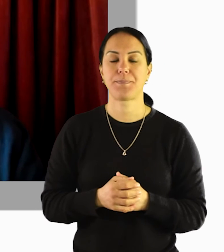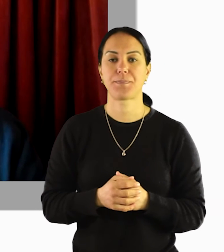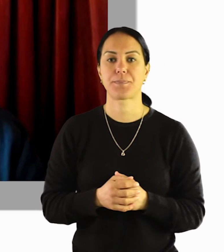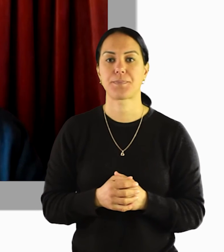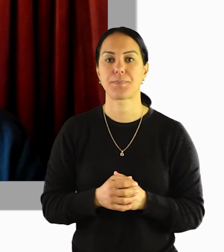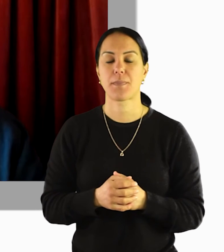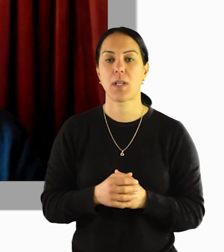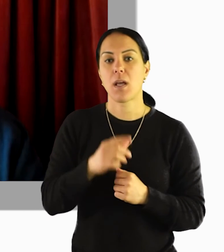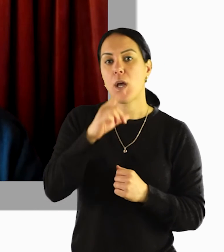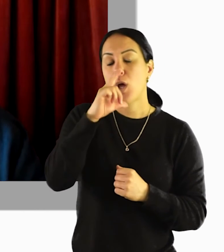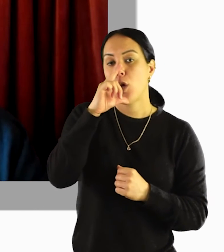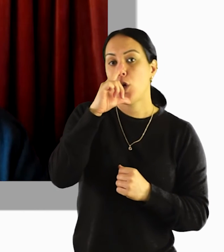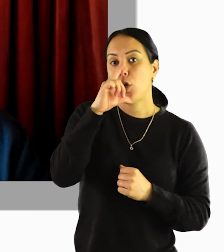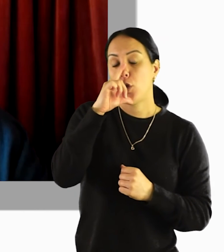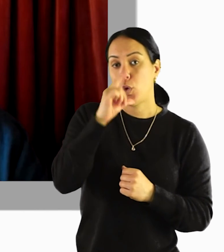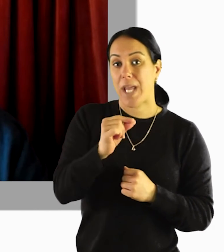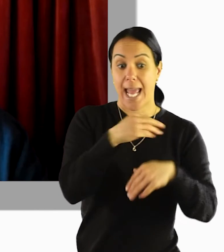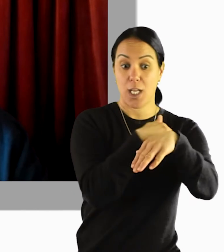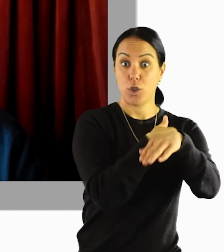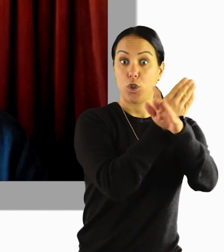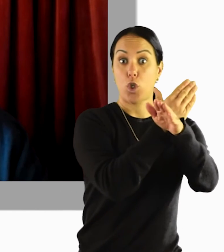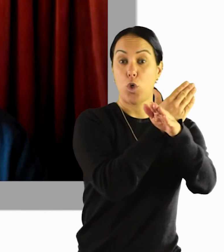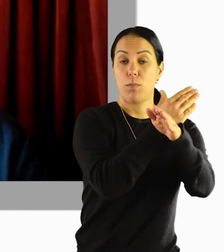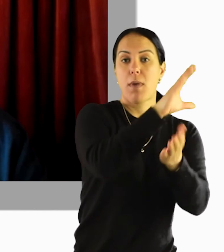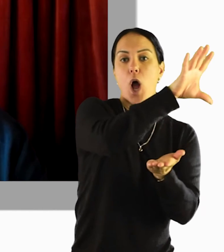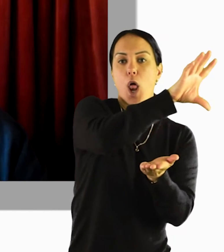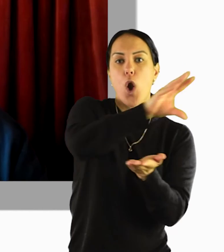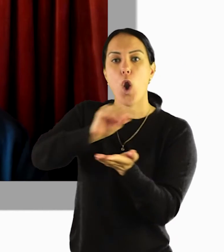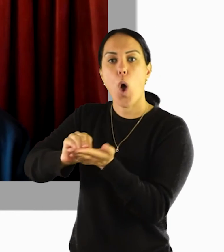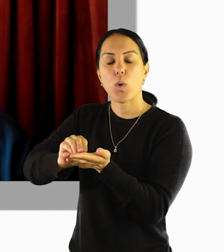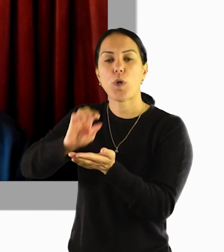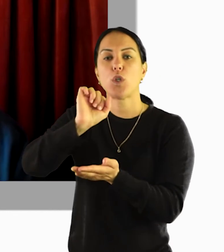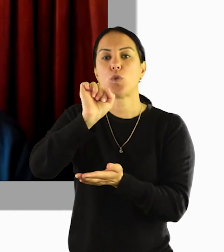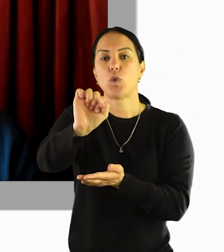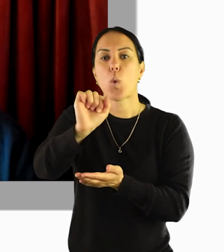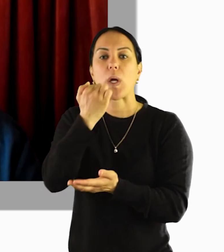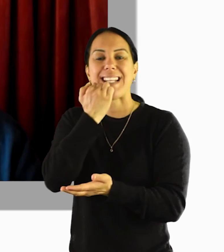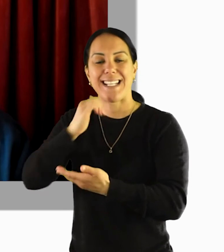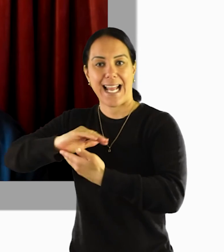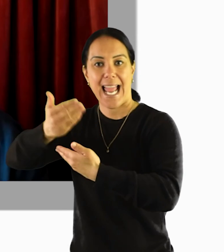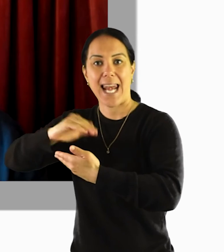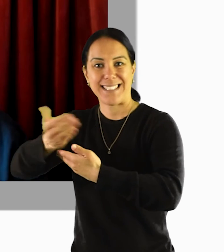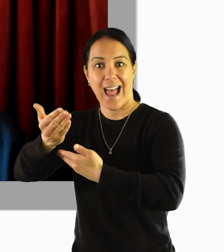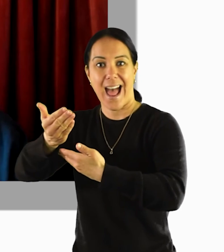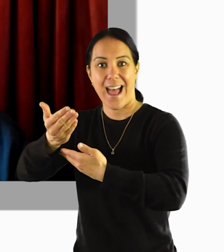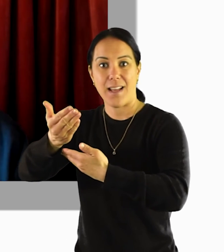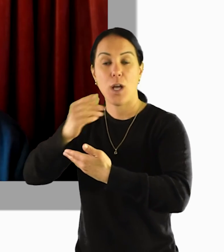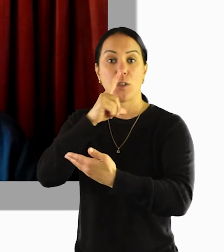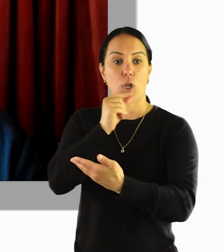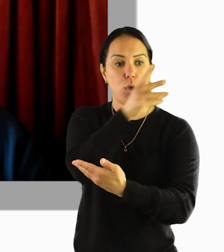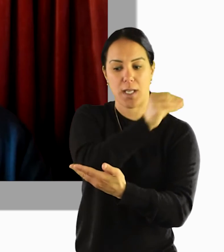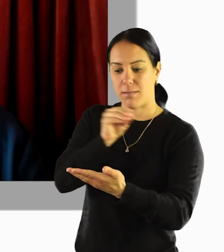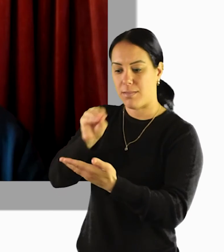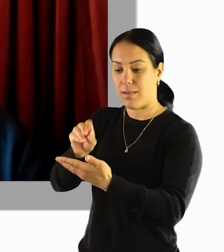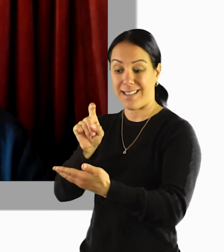an opportunity to load the Zoom room into your own calendar. So you could always go back to your own